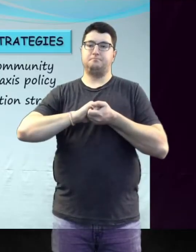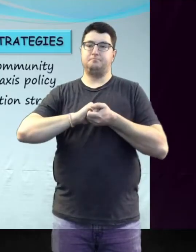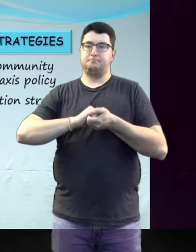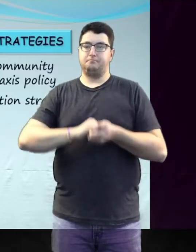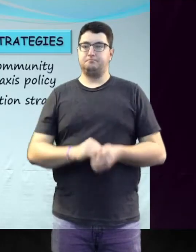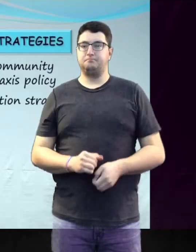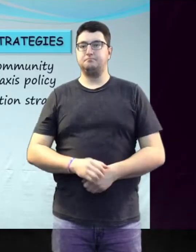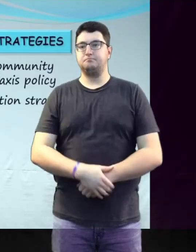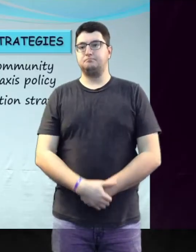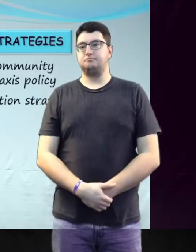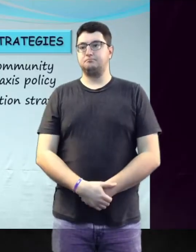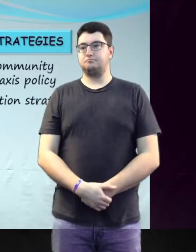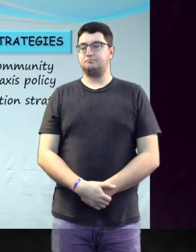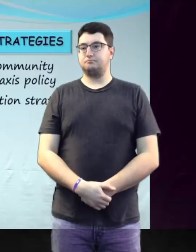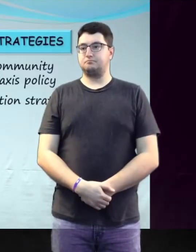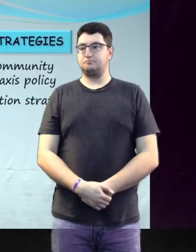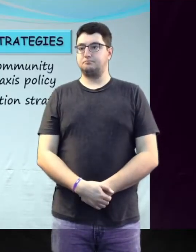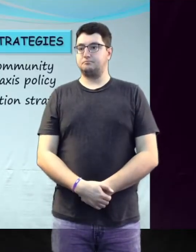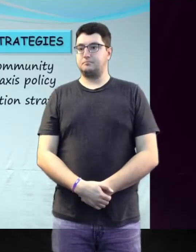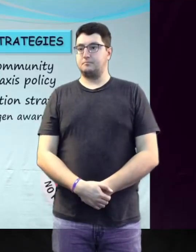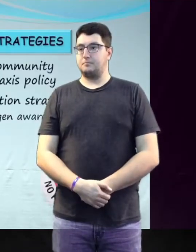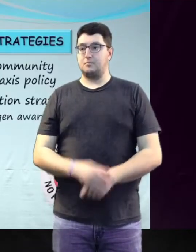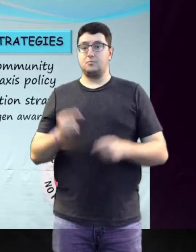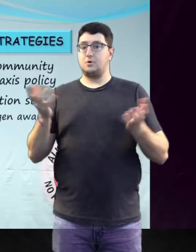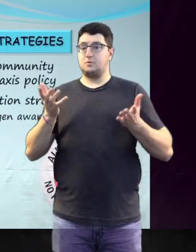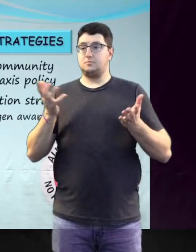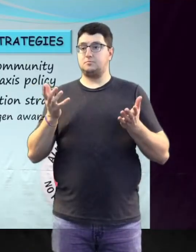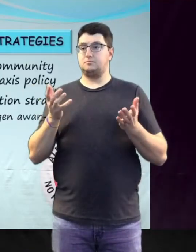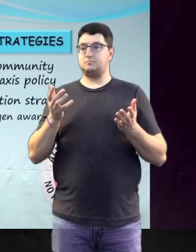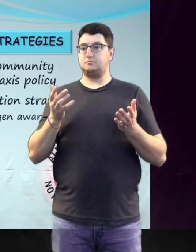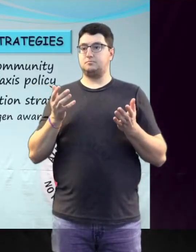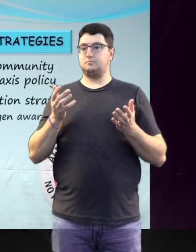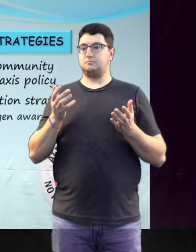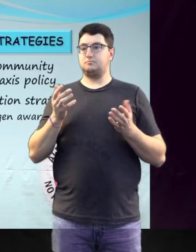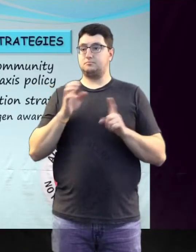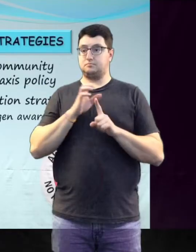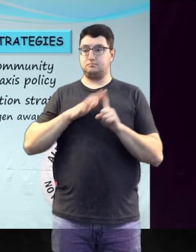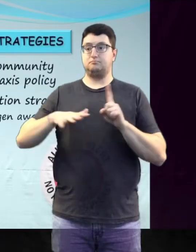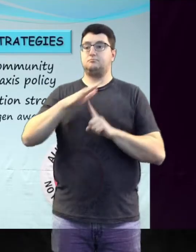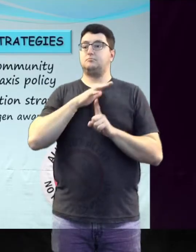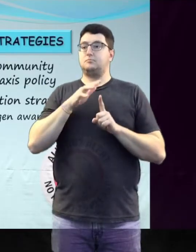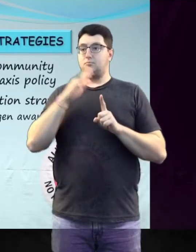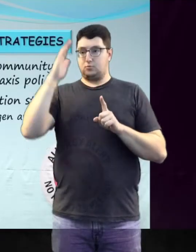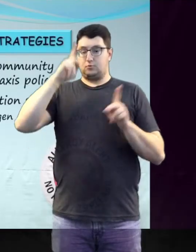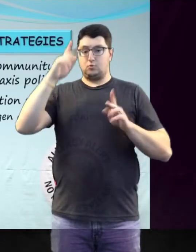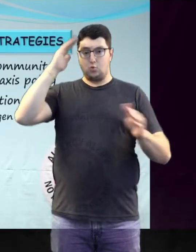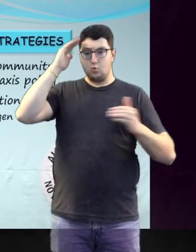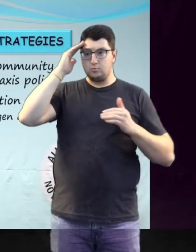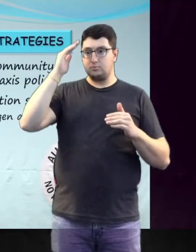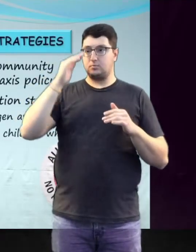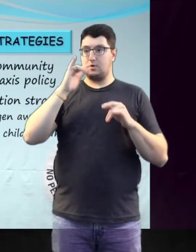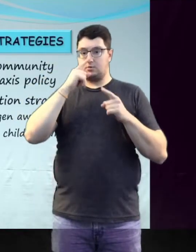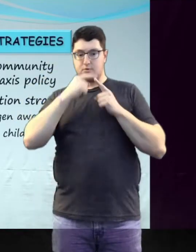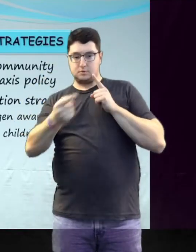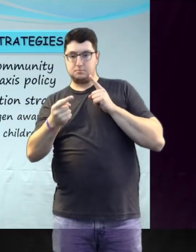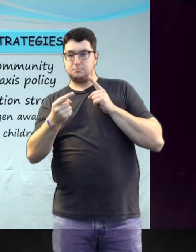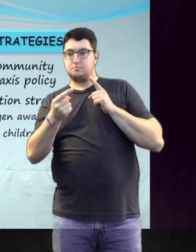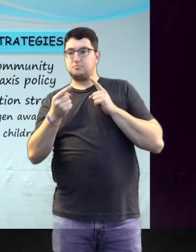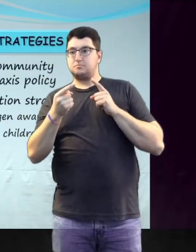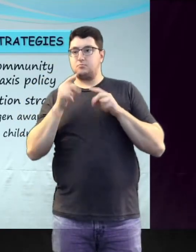Some common strategies include establishing an allergen-aware environment, supervision of young